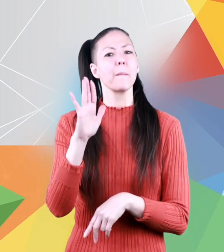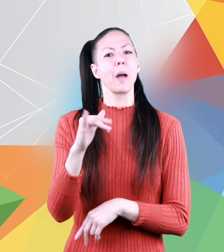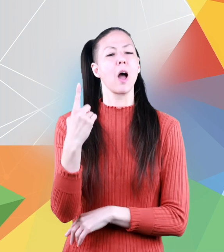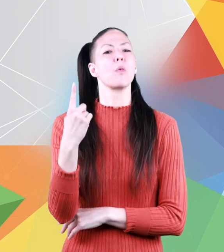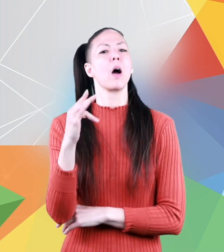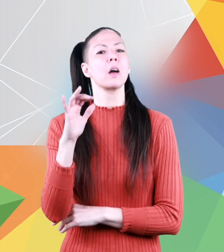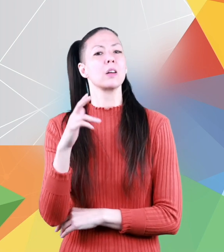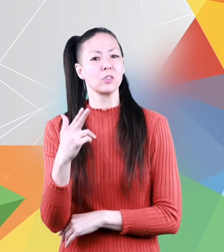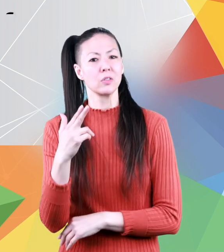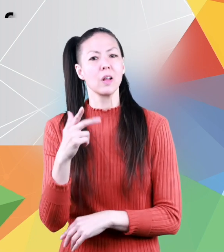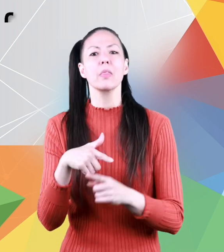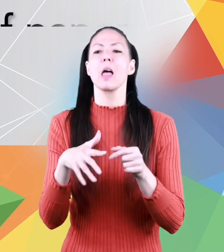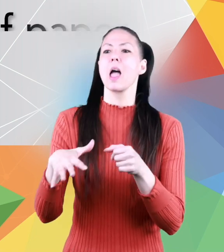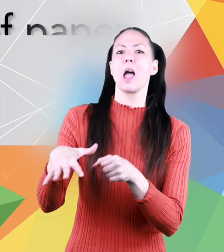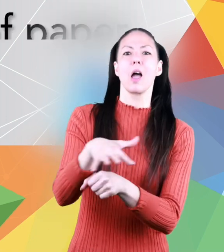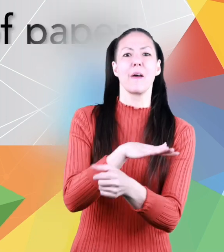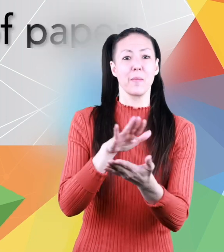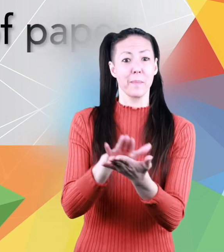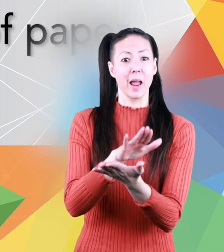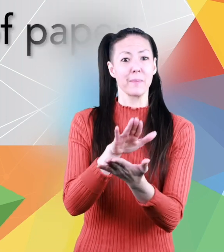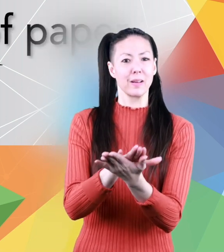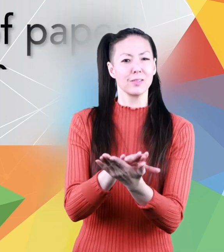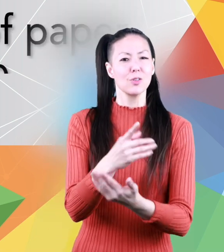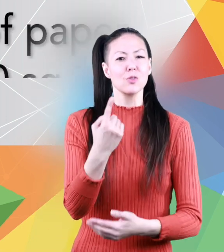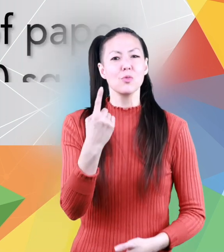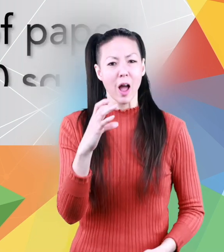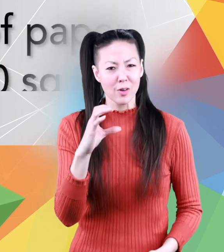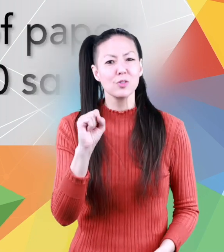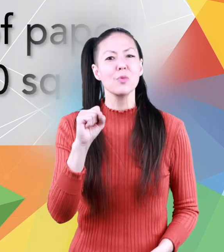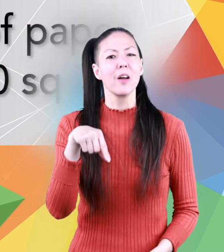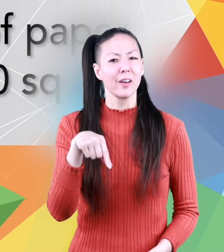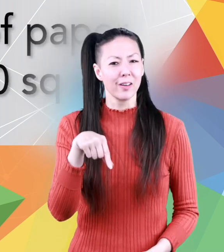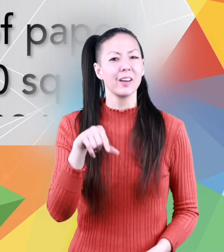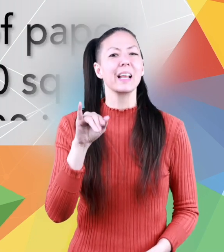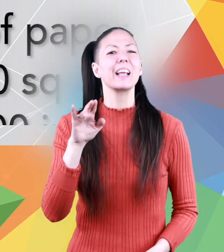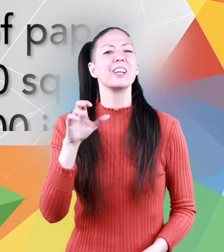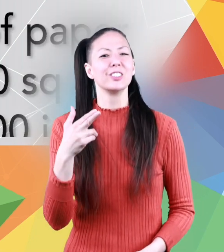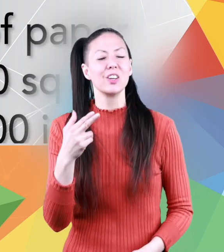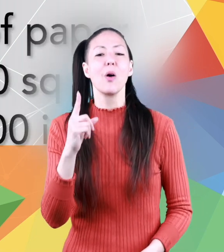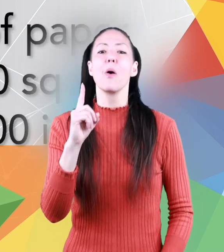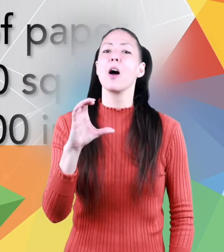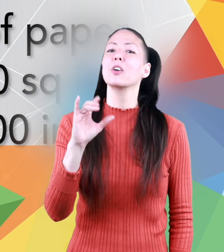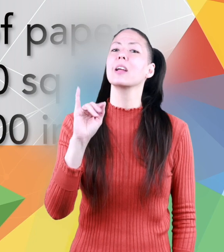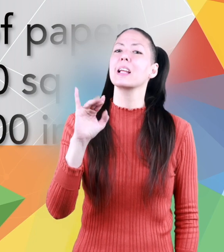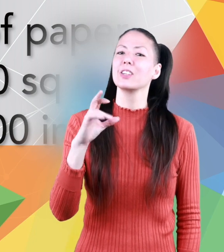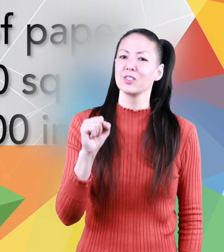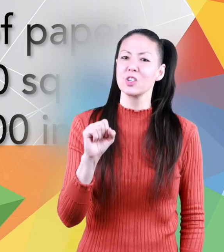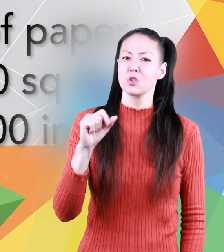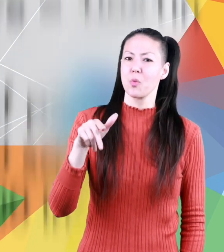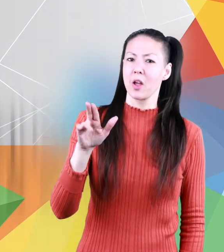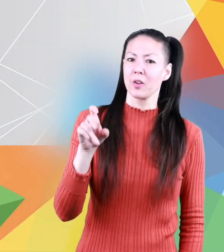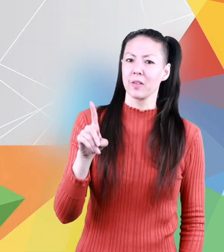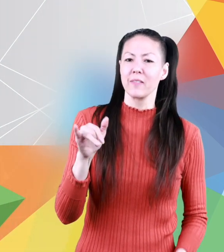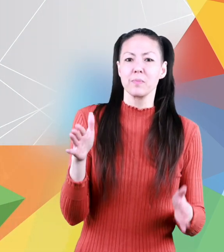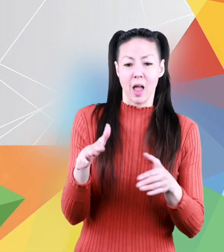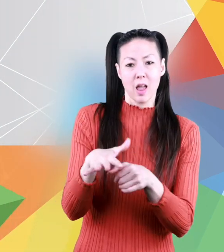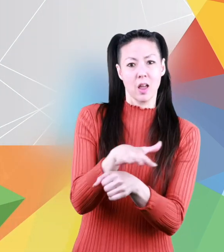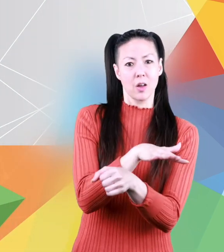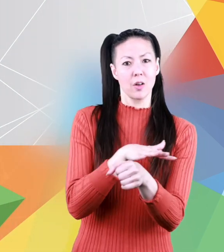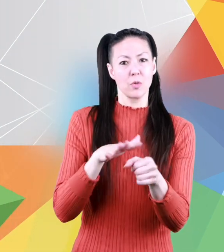inch then the area of the paper is 100 square inches 100 inches squared the area of a small